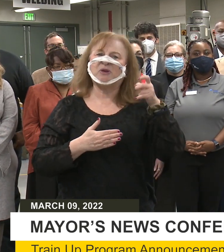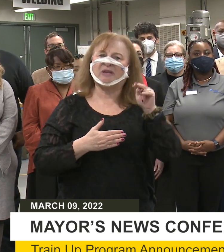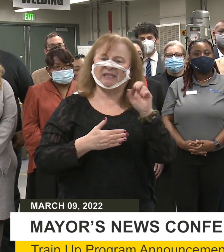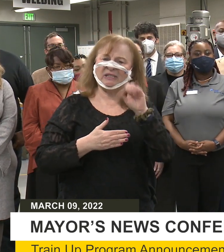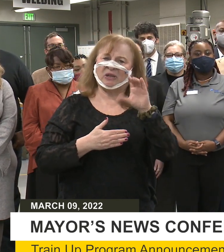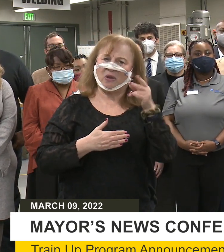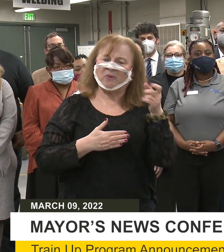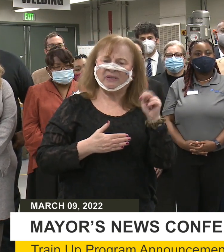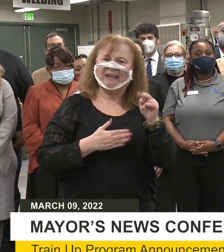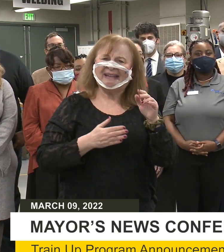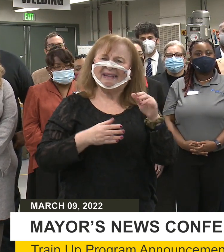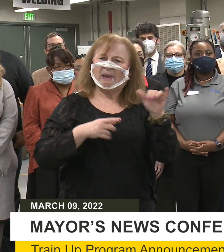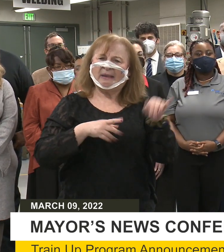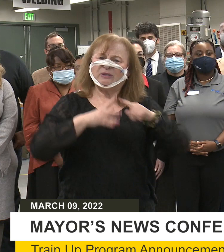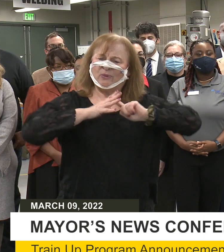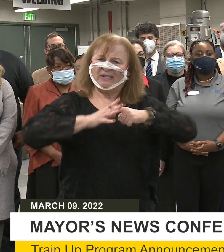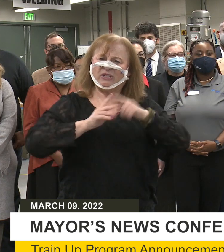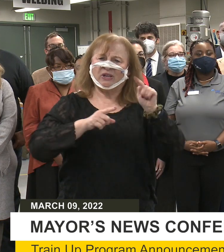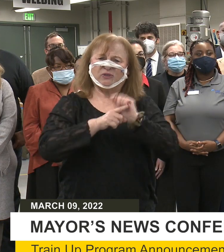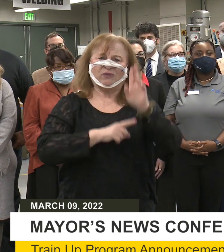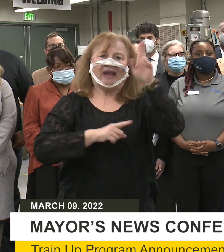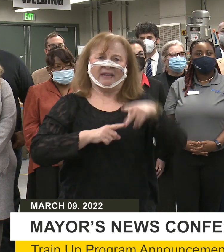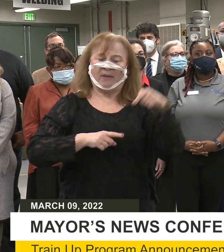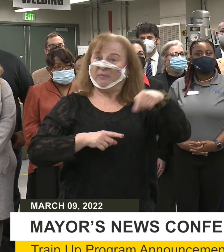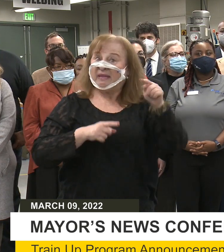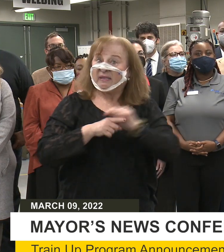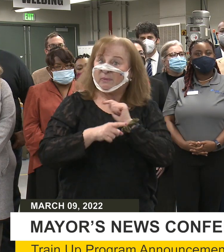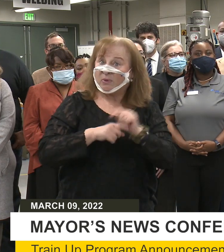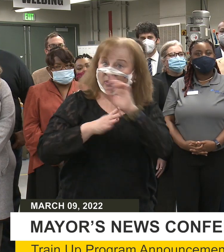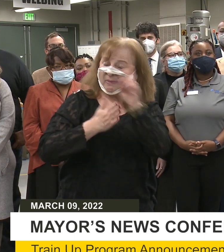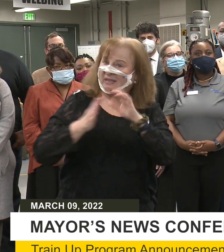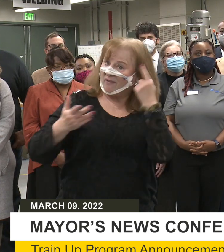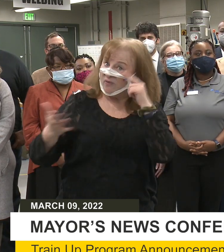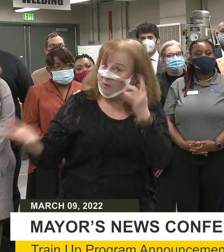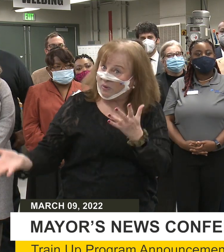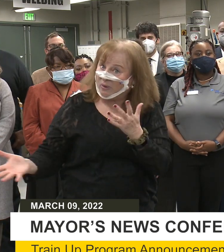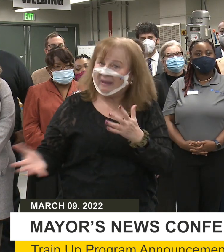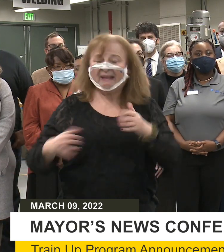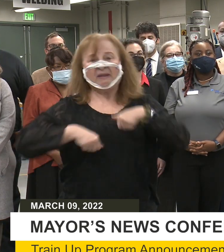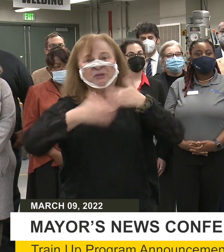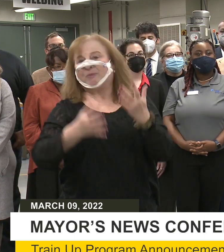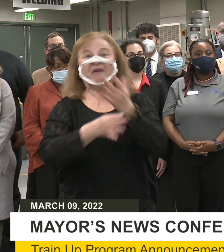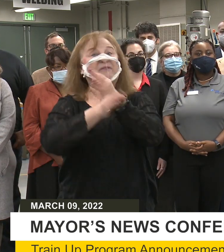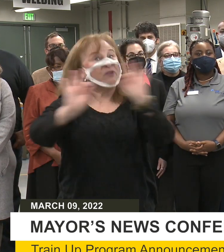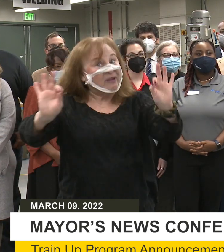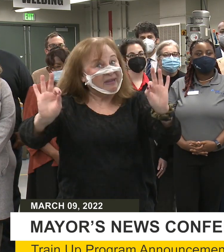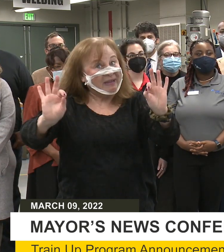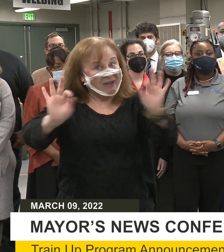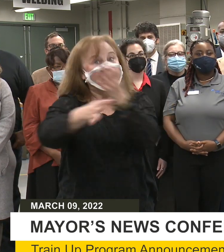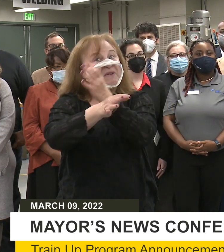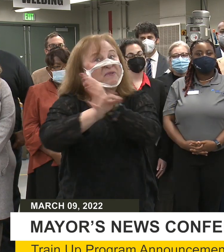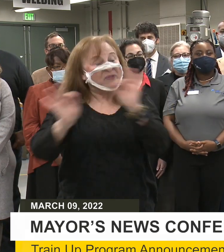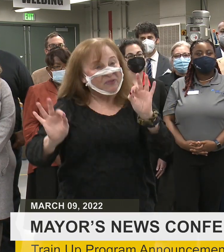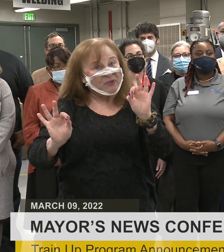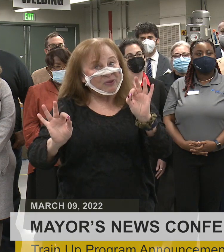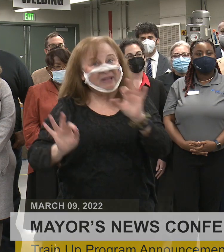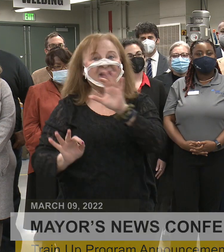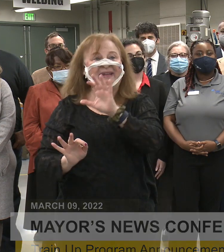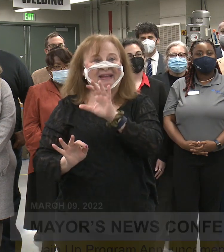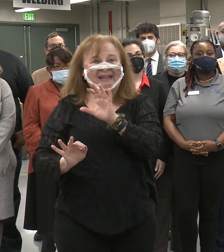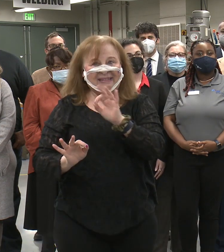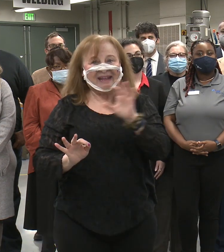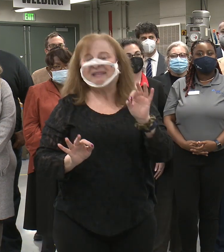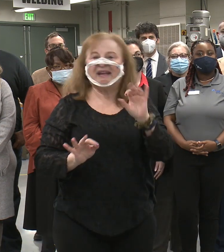initiate Train Up. This program is specifically designed to provide free, I'm going say that again, free 99 job